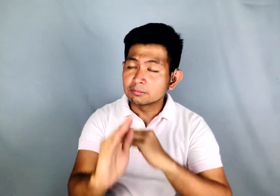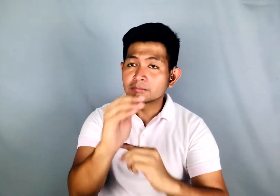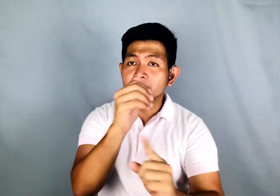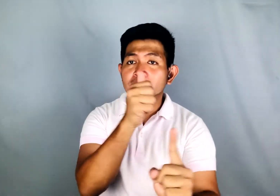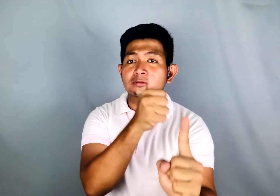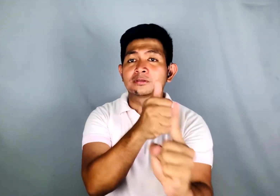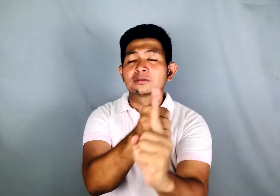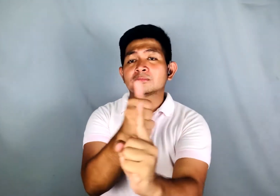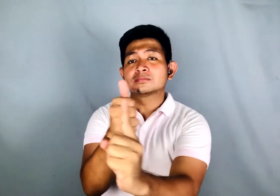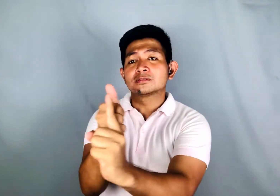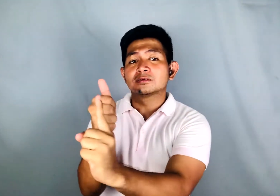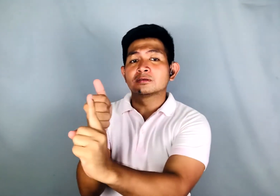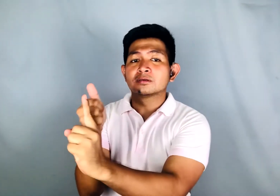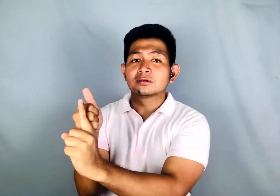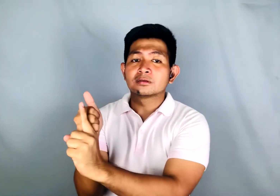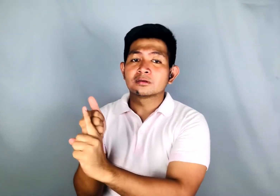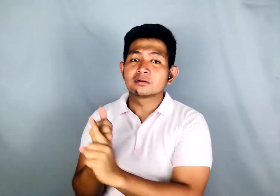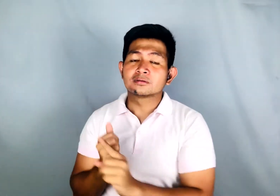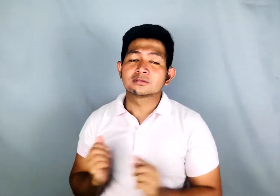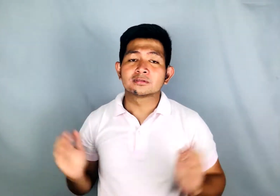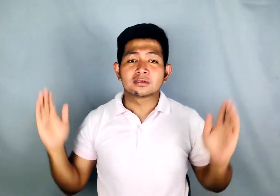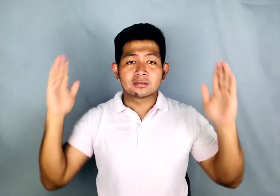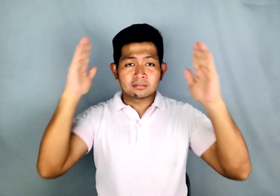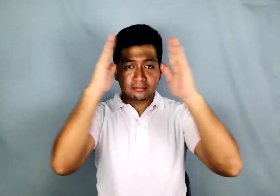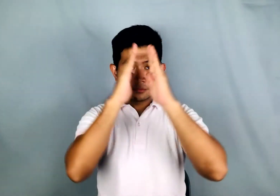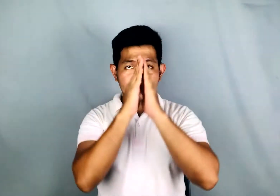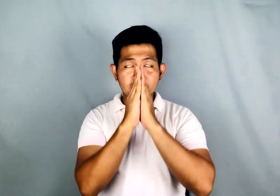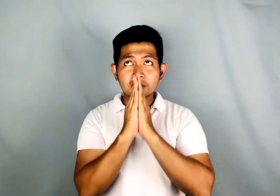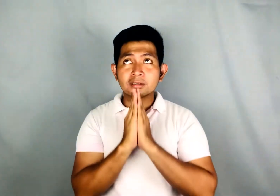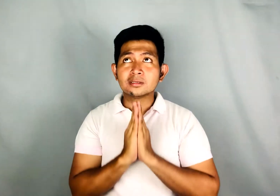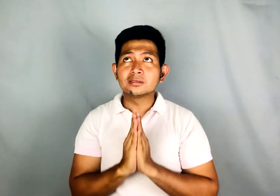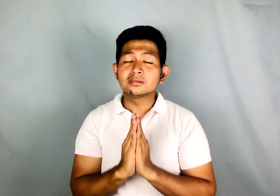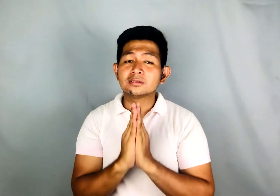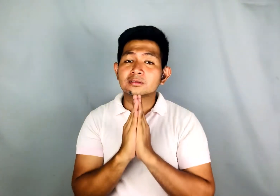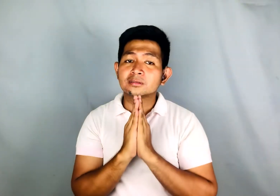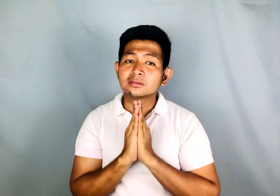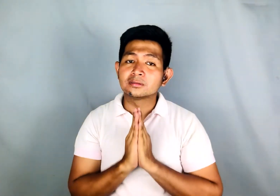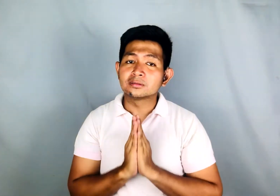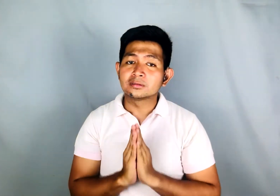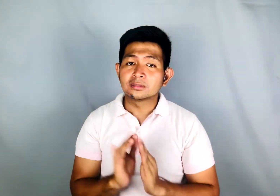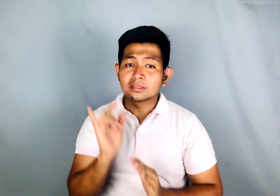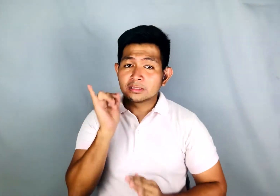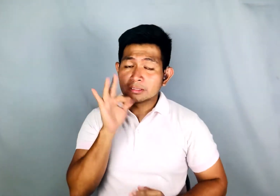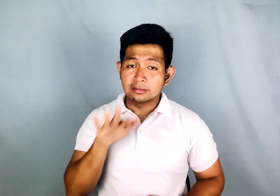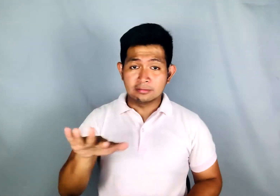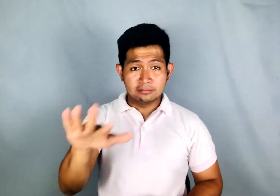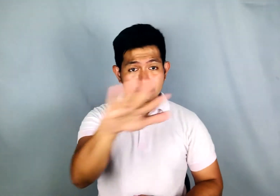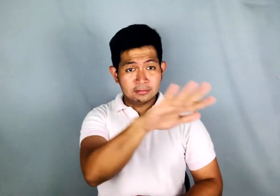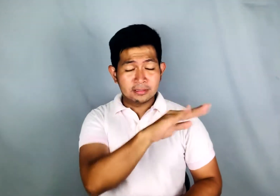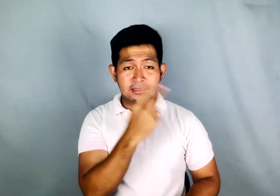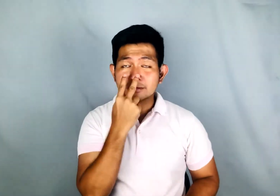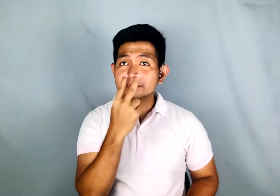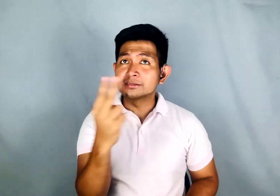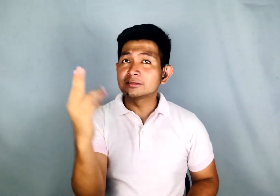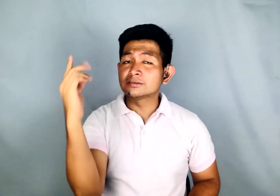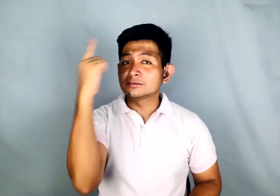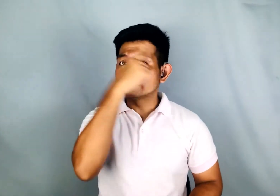themselves and pray If they seek my face and